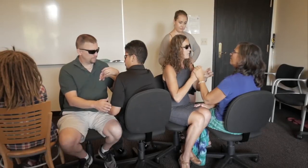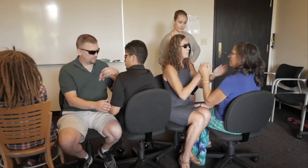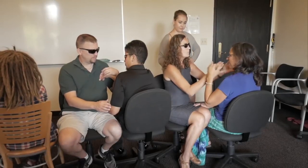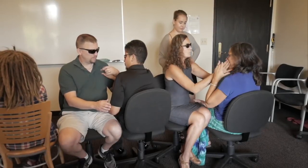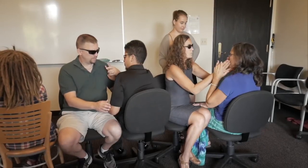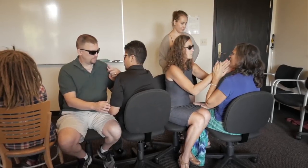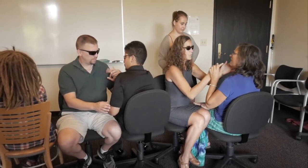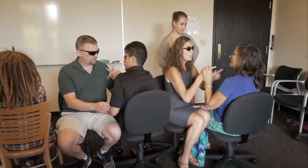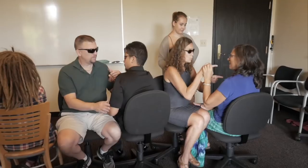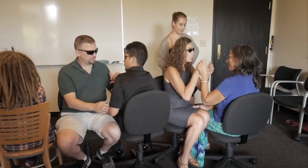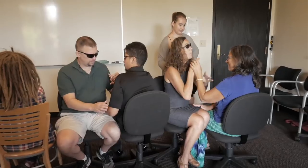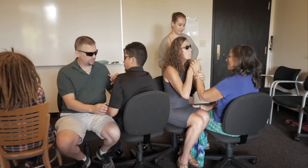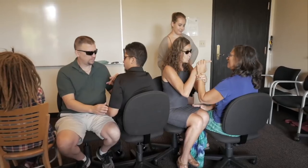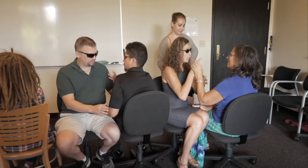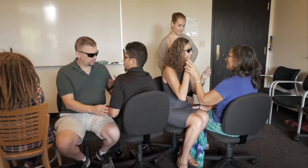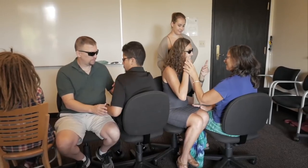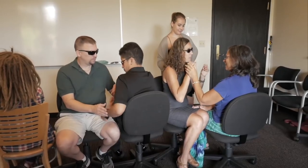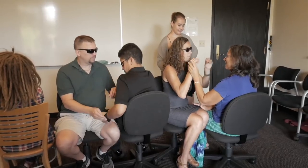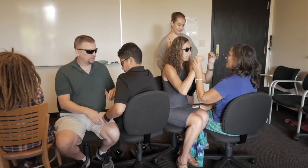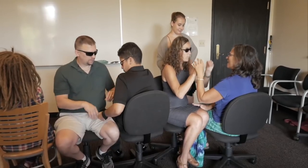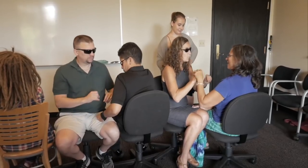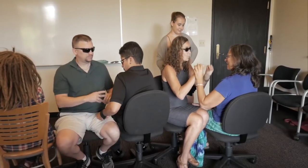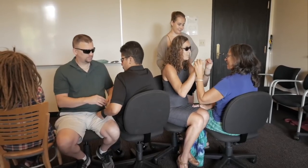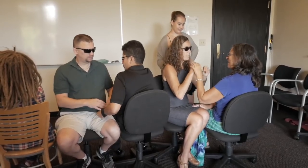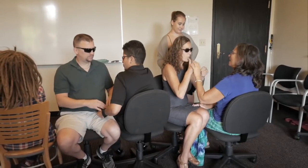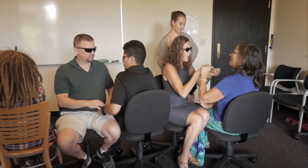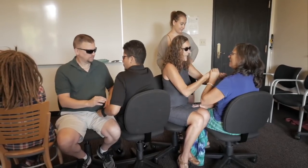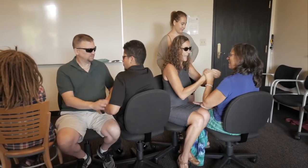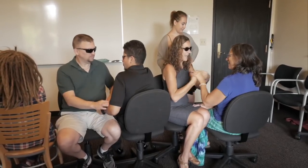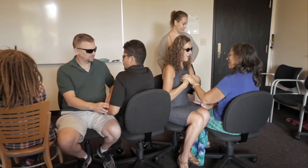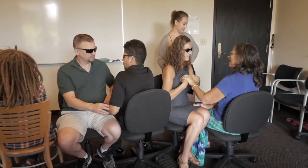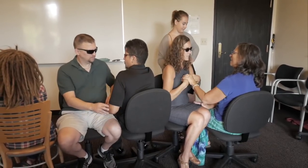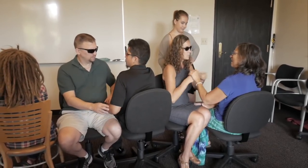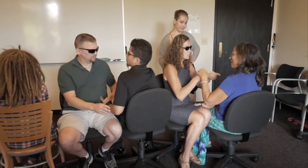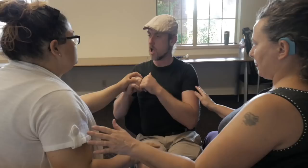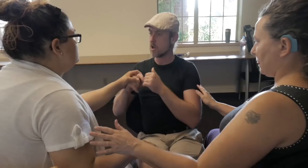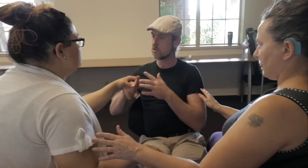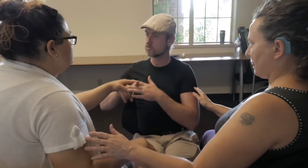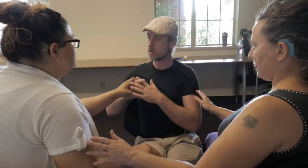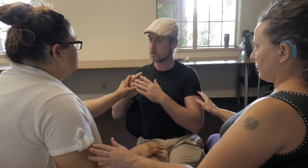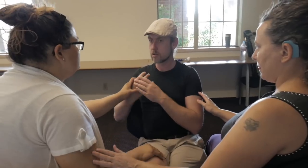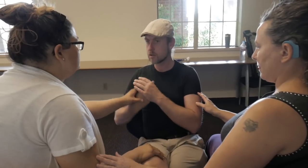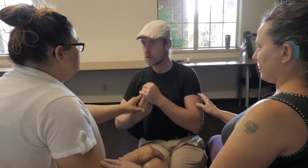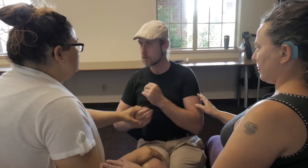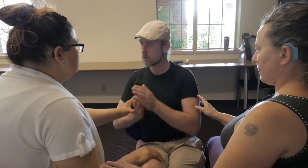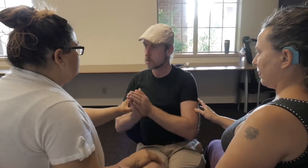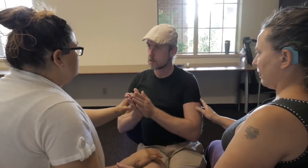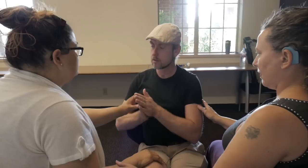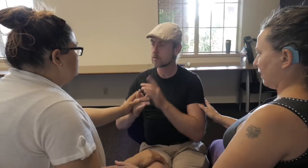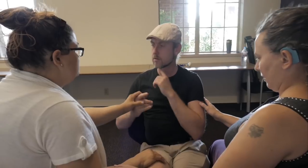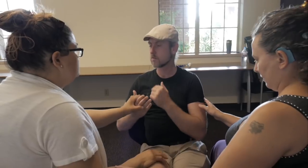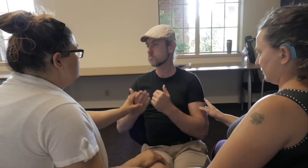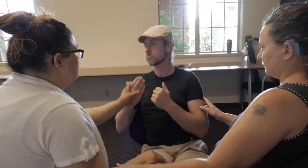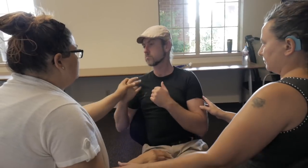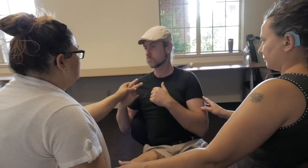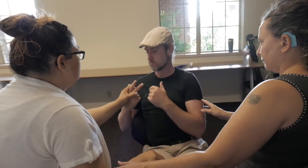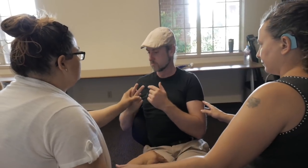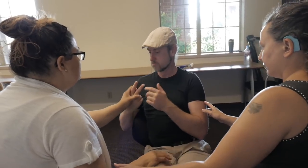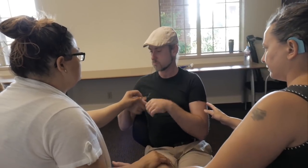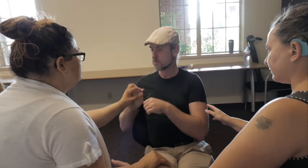members of the community have had limited access to this rich, dramatic tradition. In 2016, Gallaudet English